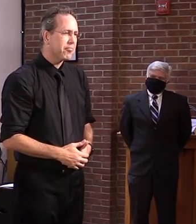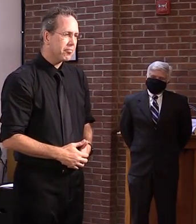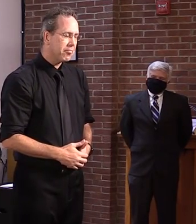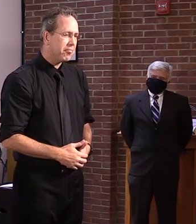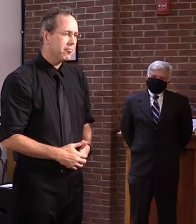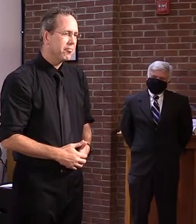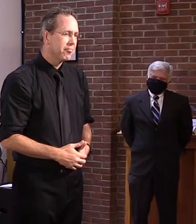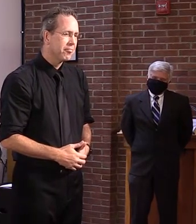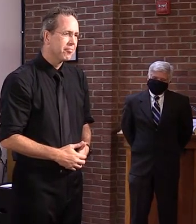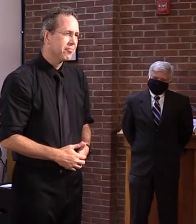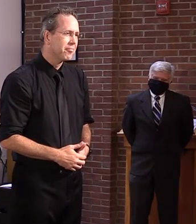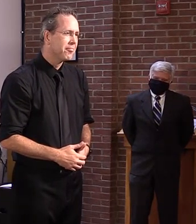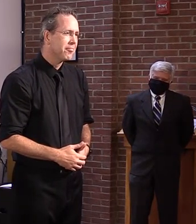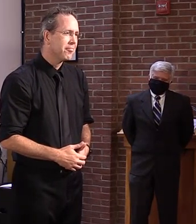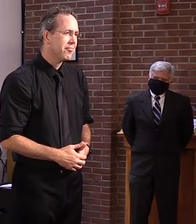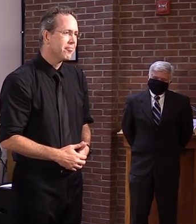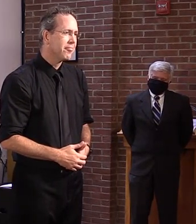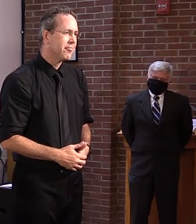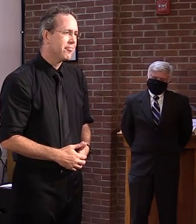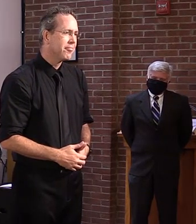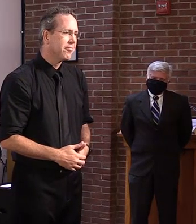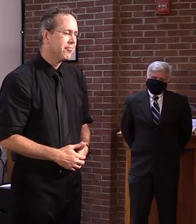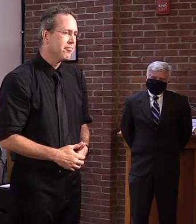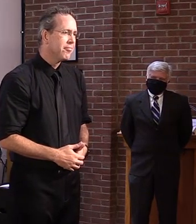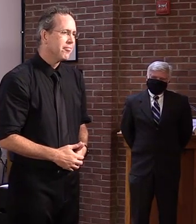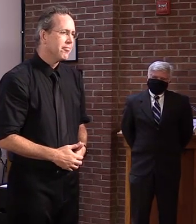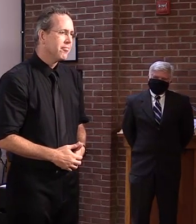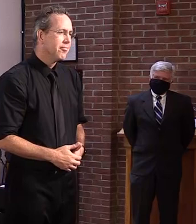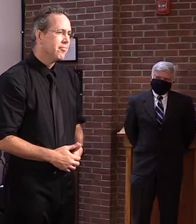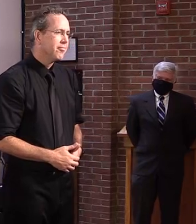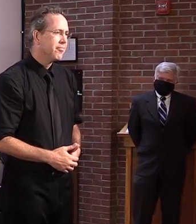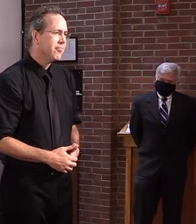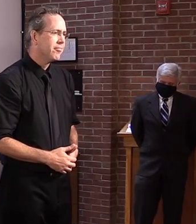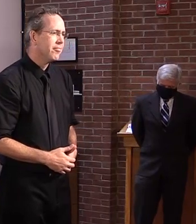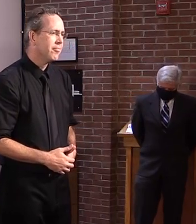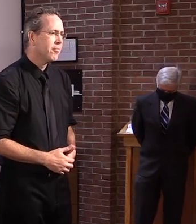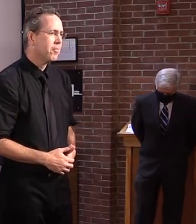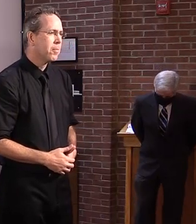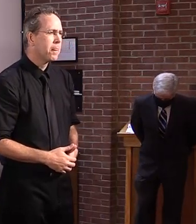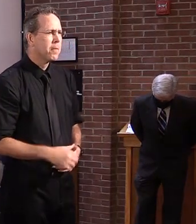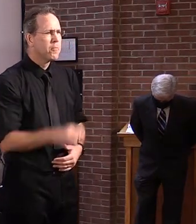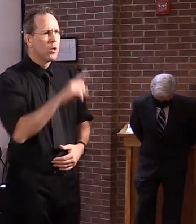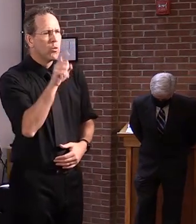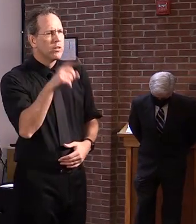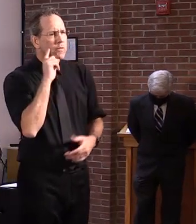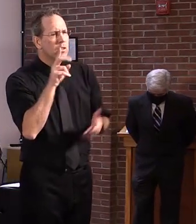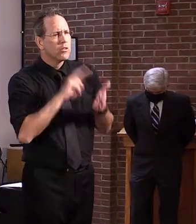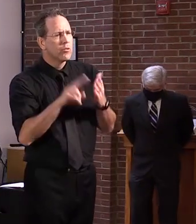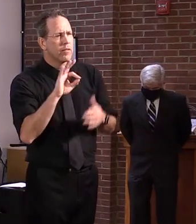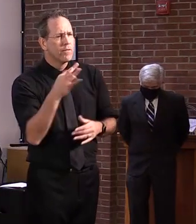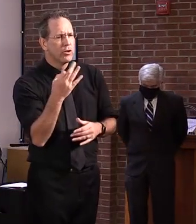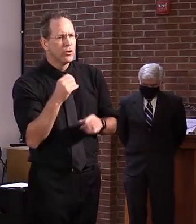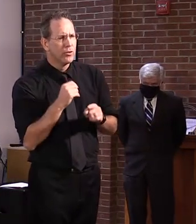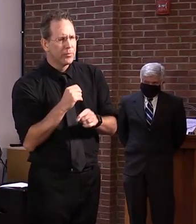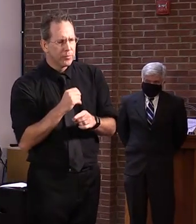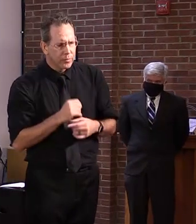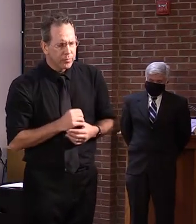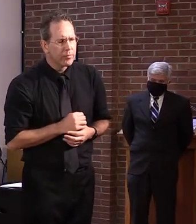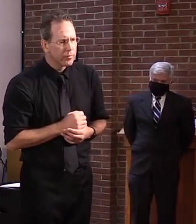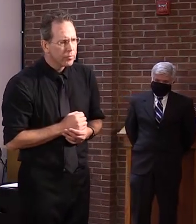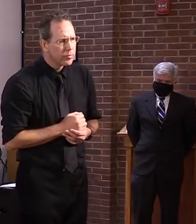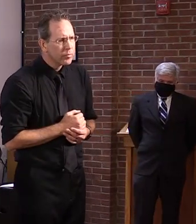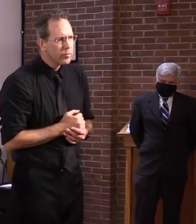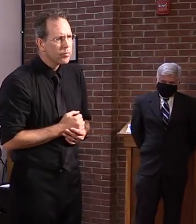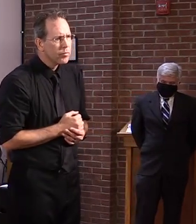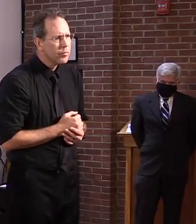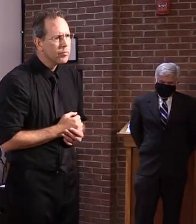Hi, um, just a quick question for Secretary French going off some of the previous ones. Um, you and the governor both mentioned, uh, that, you schools